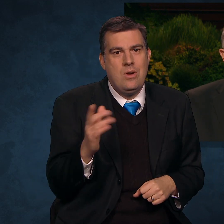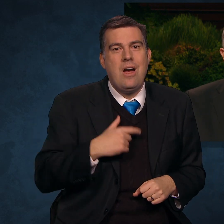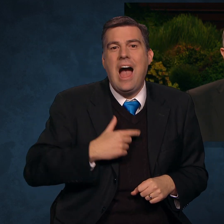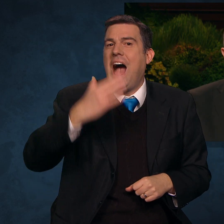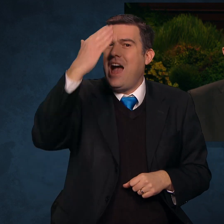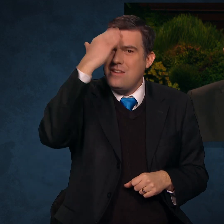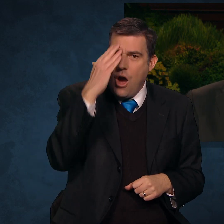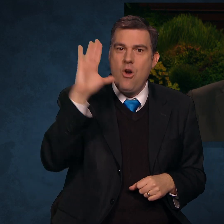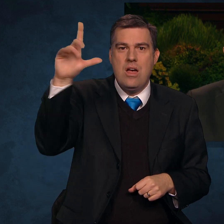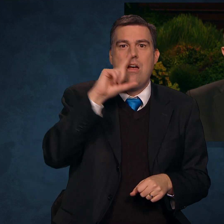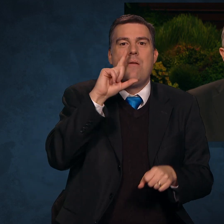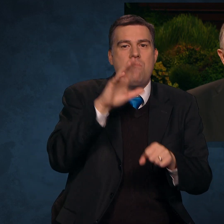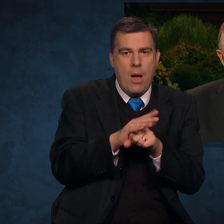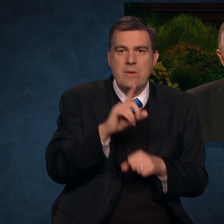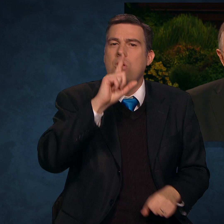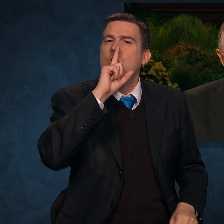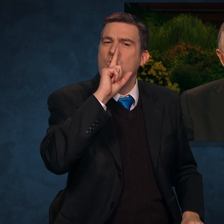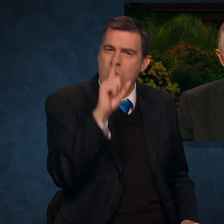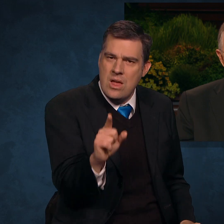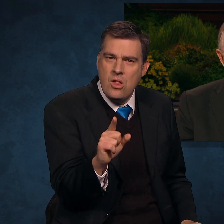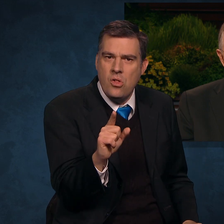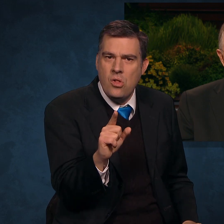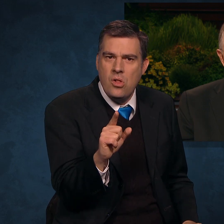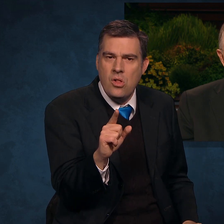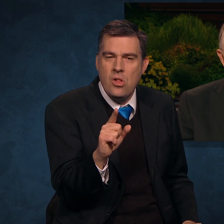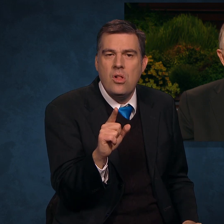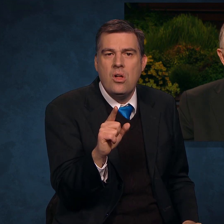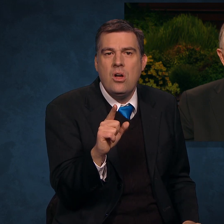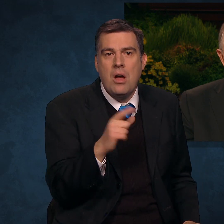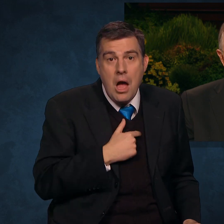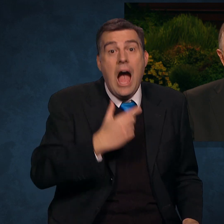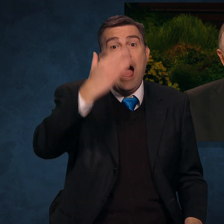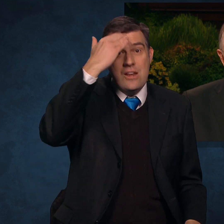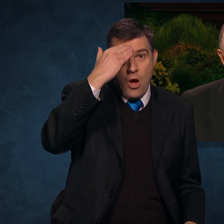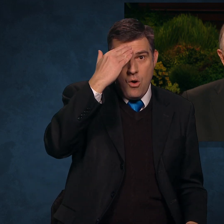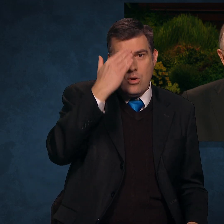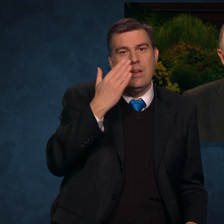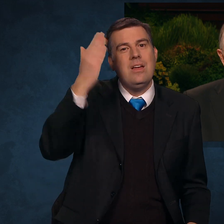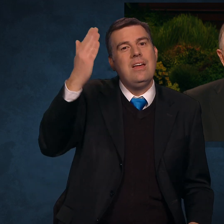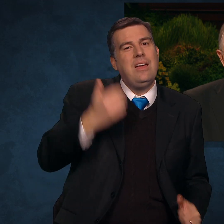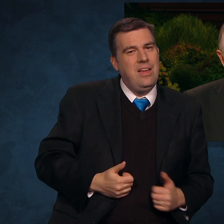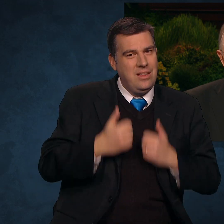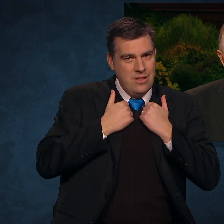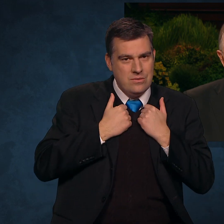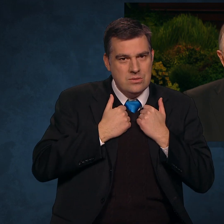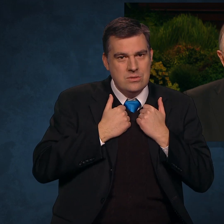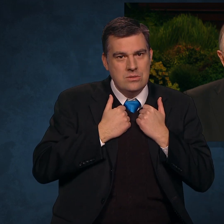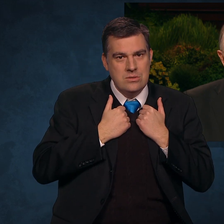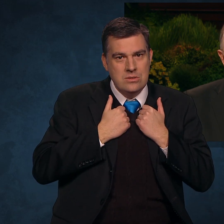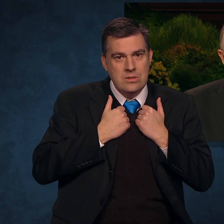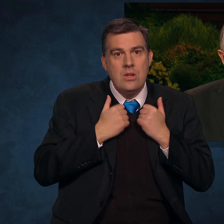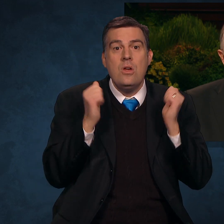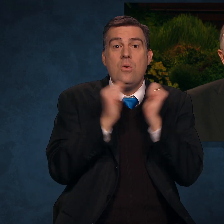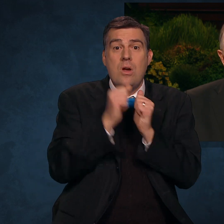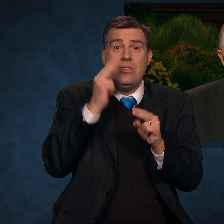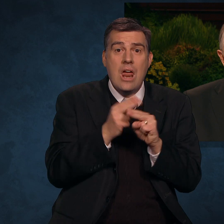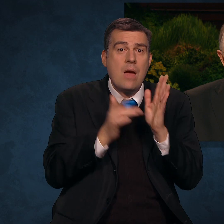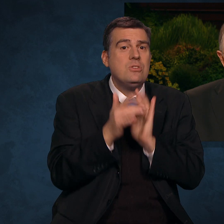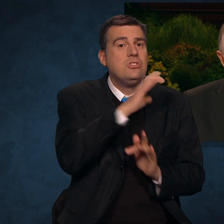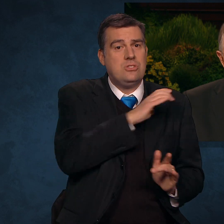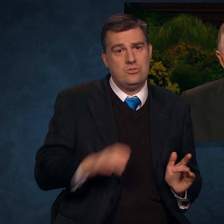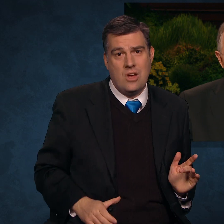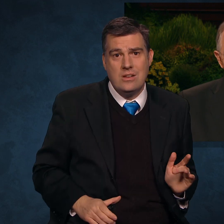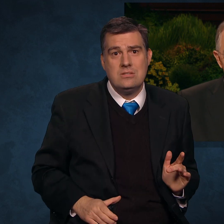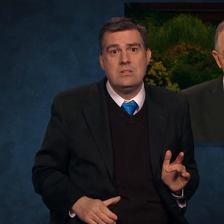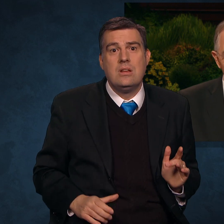I know this promise is real. I know that He lives in the name of Jesus